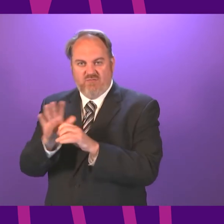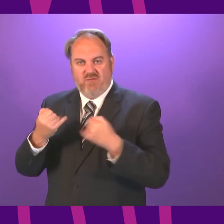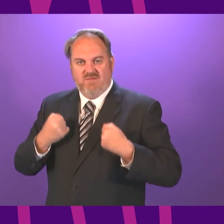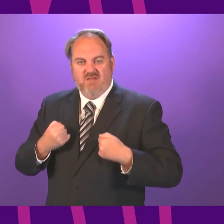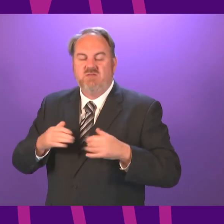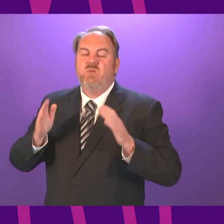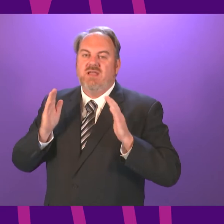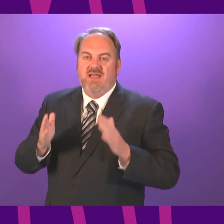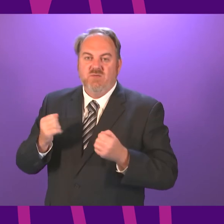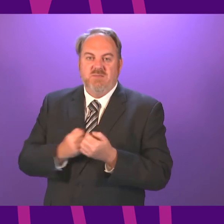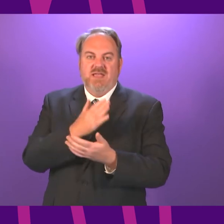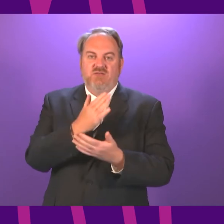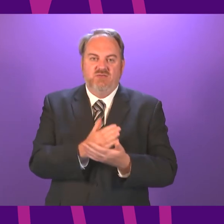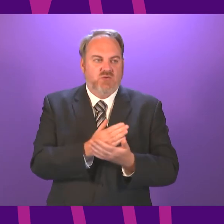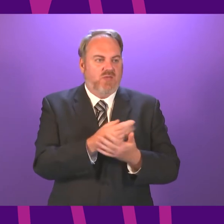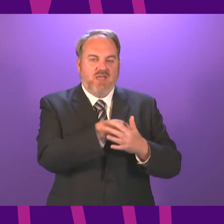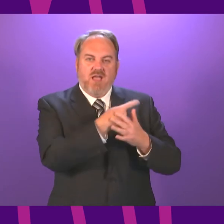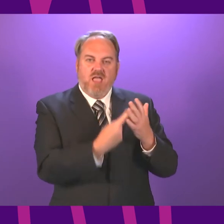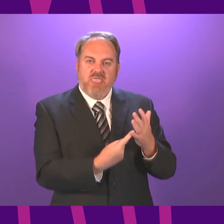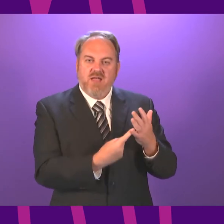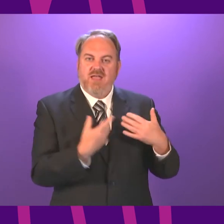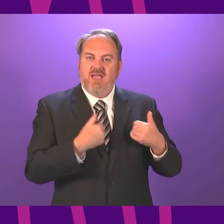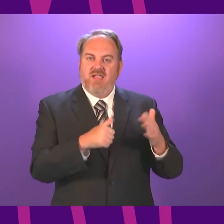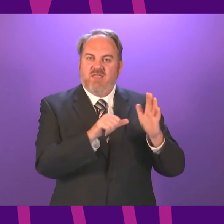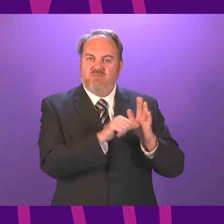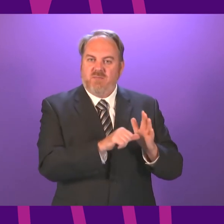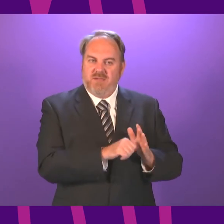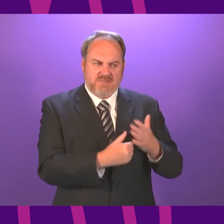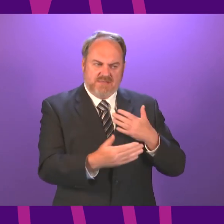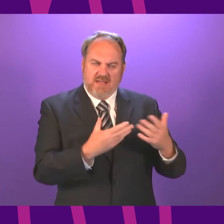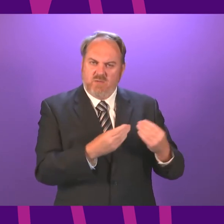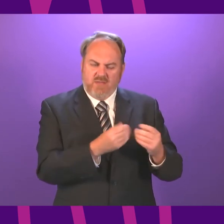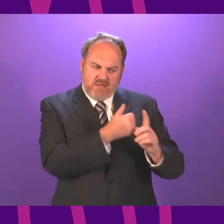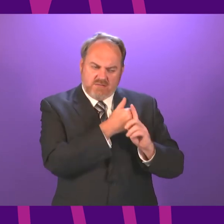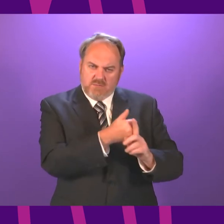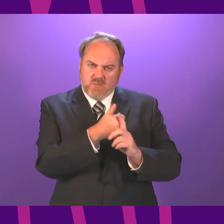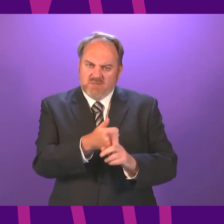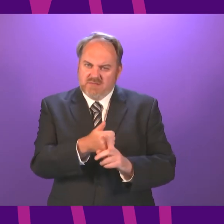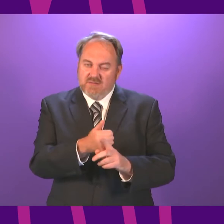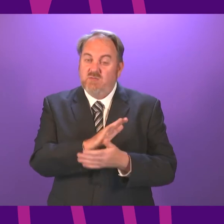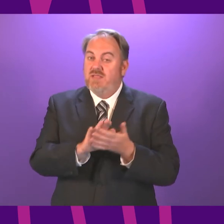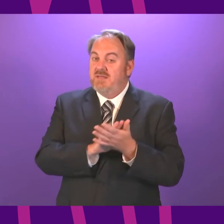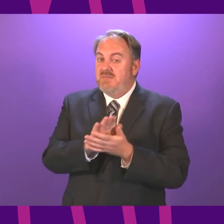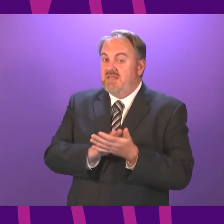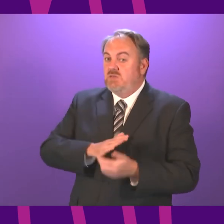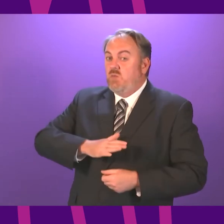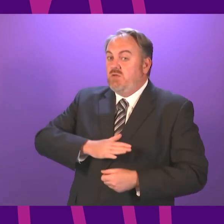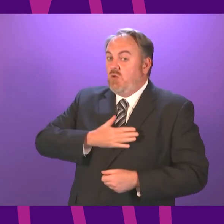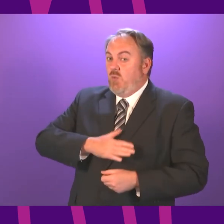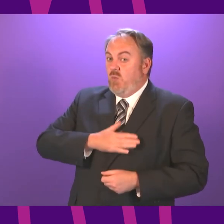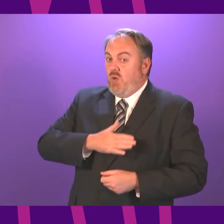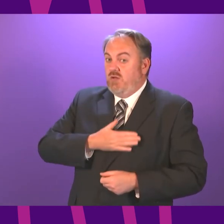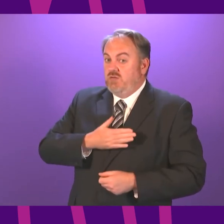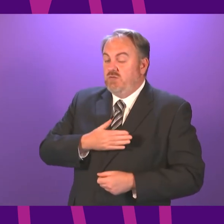and make sure people get non-COVID treatment. So our margins in terms of what will put pressure on the NHS and what won't are